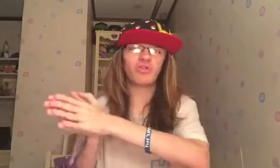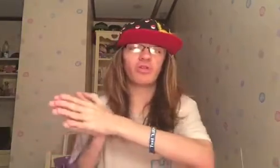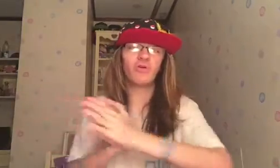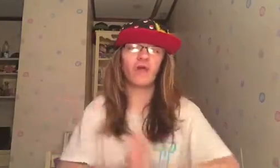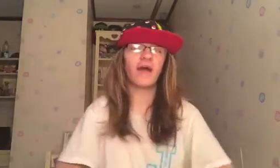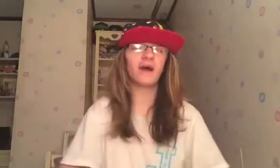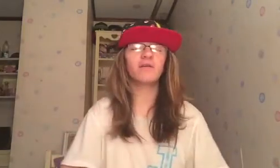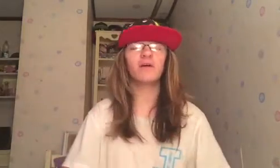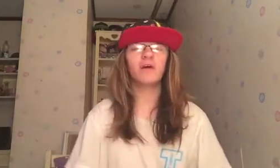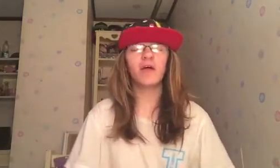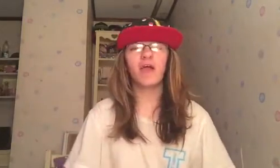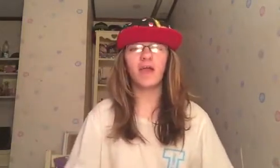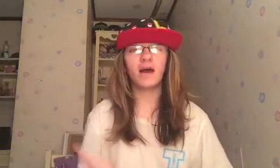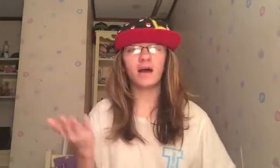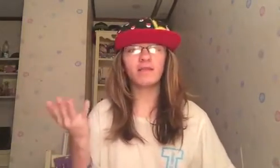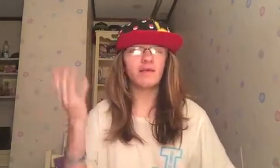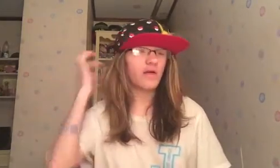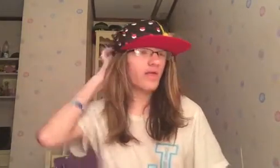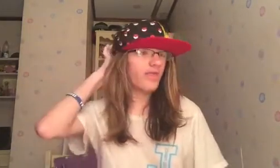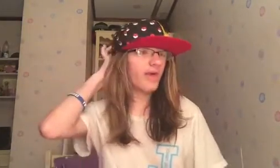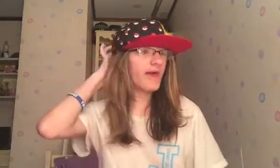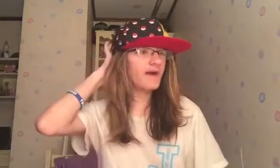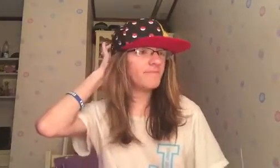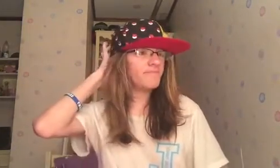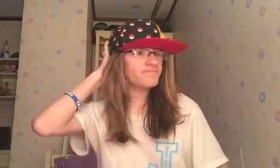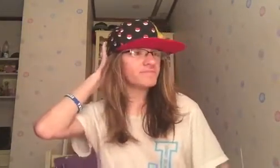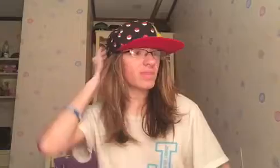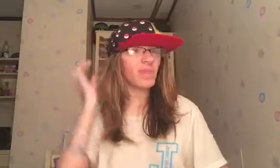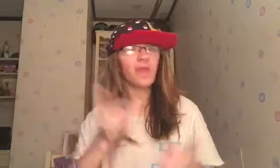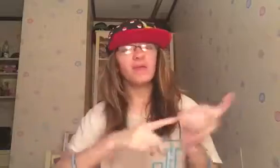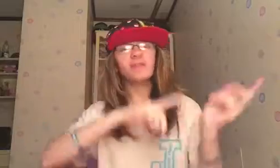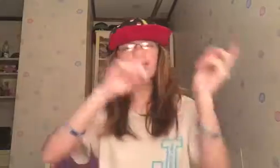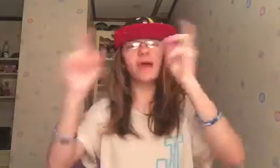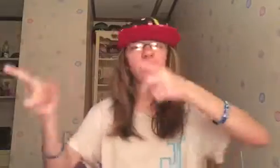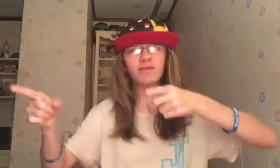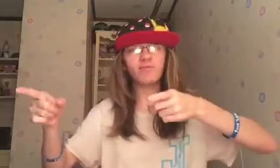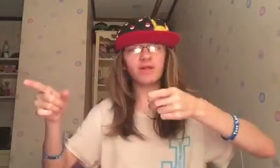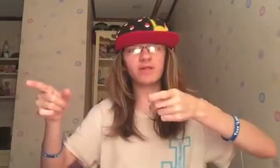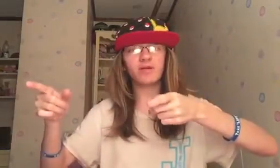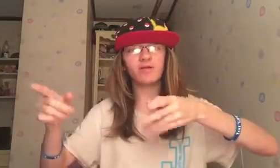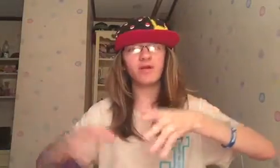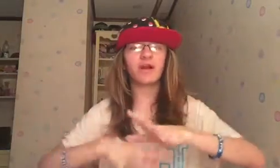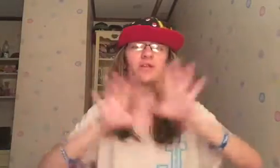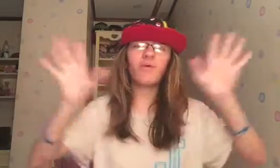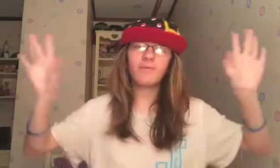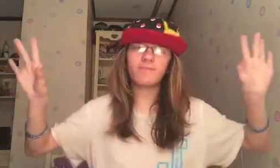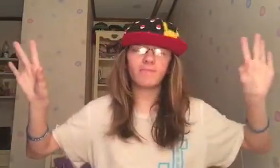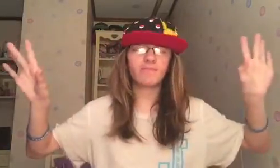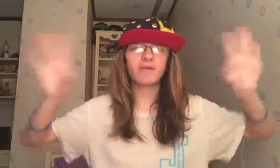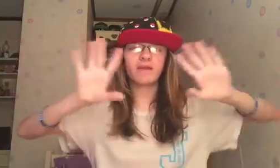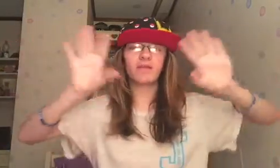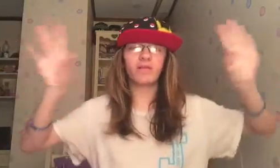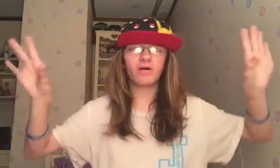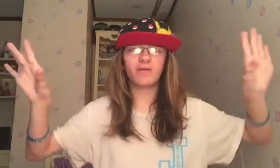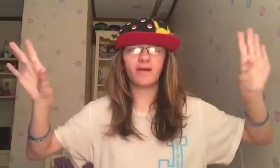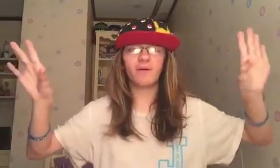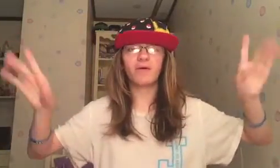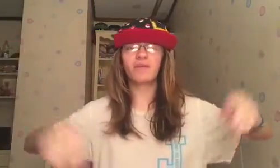should know that. And, then, next winter. I know I'm taking a long time on this.